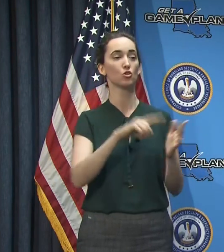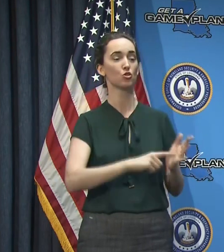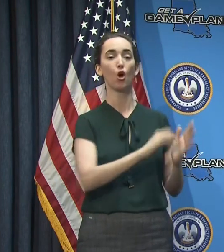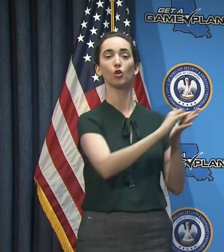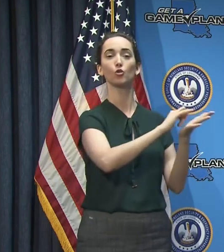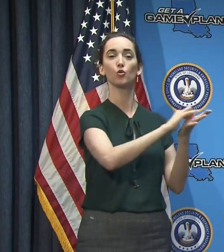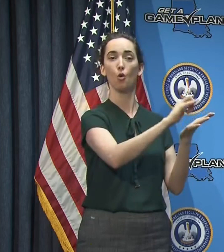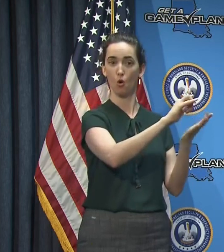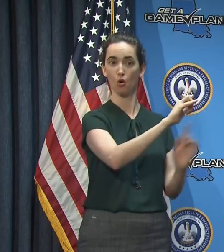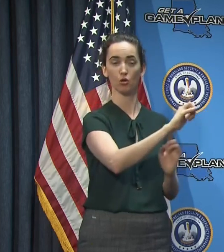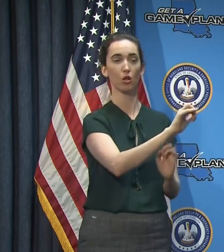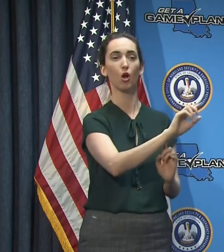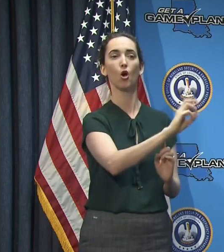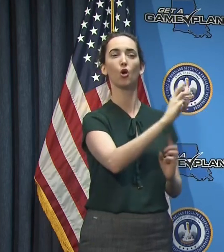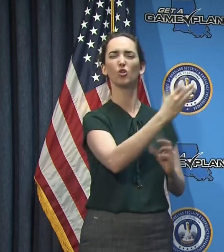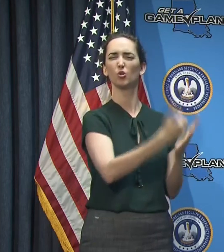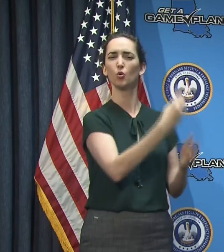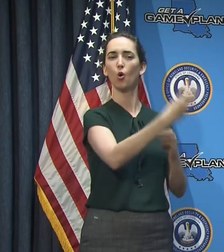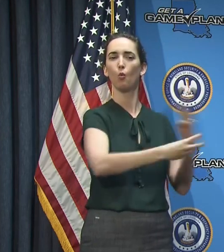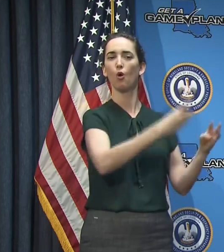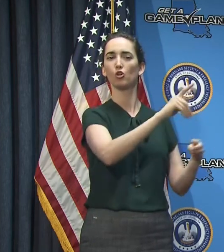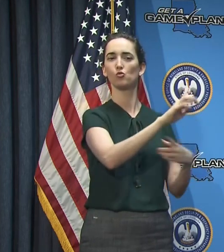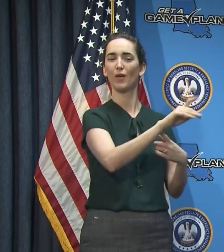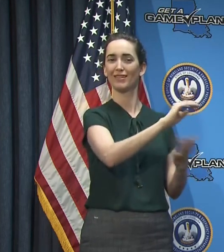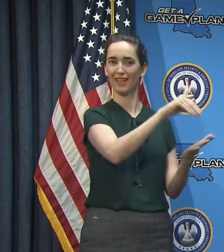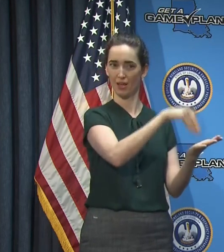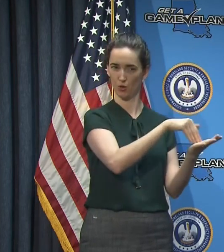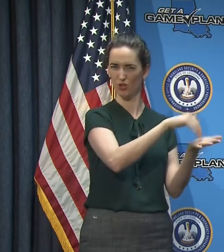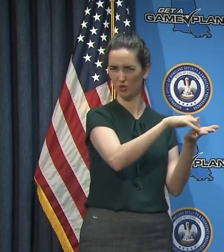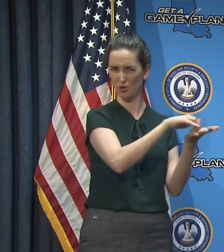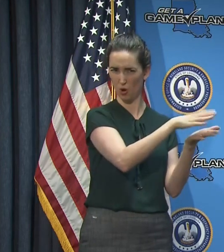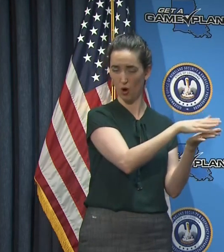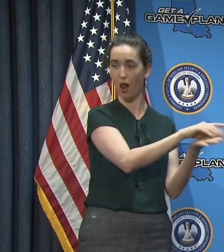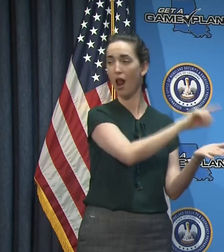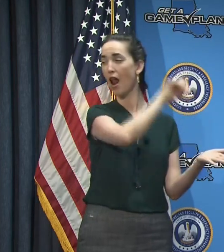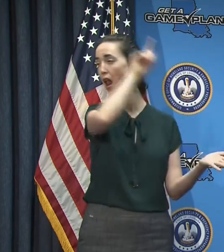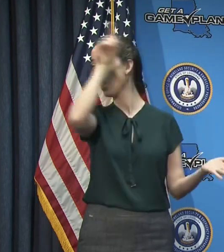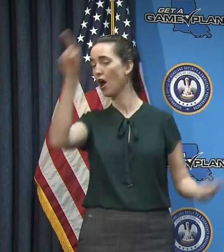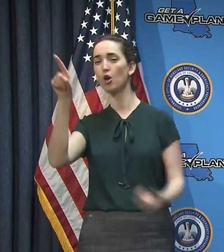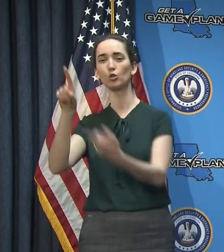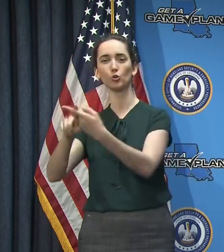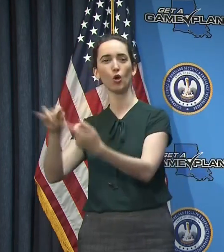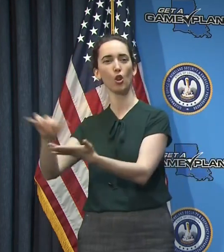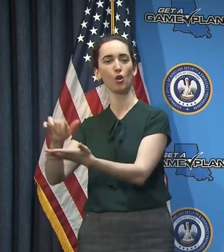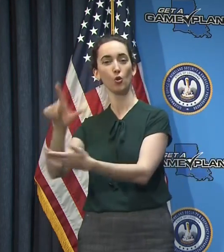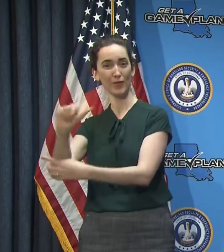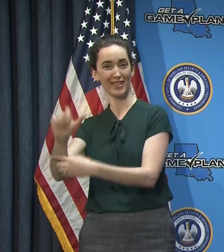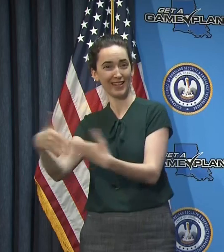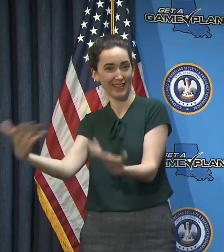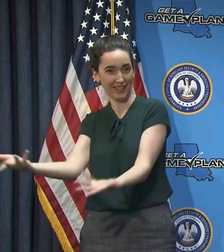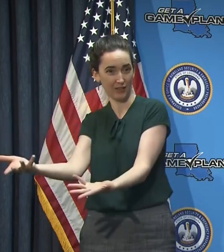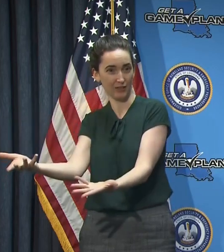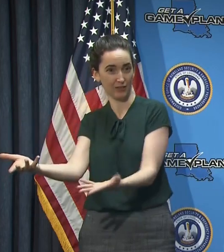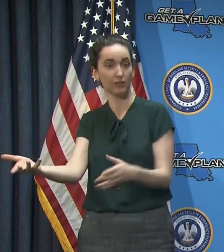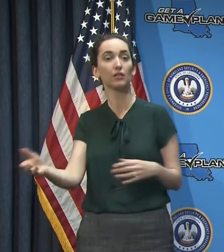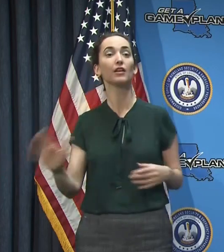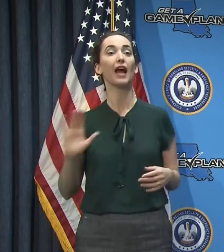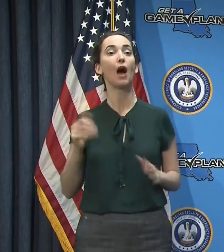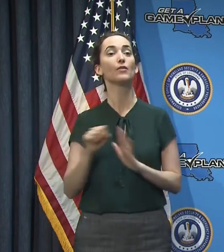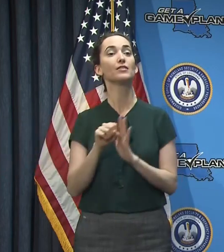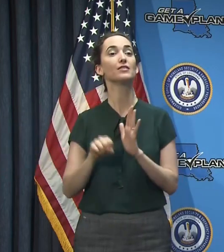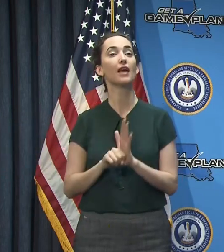Center and Madison Square Garden in New York to right here in Louisiana. And in our state, the participating